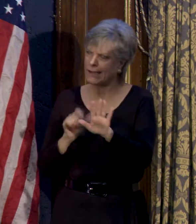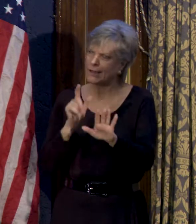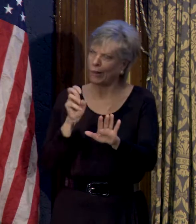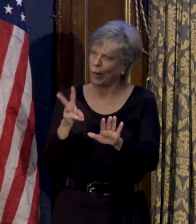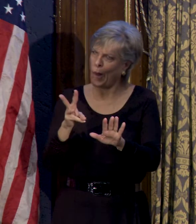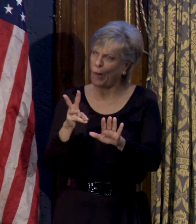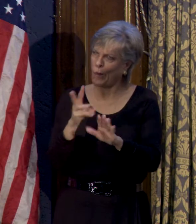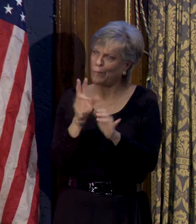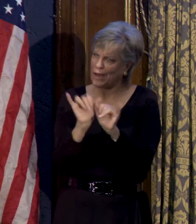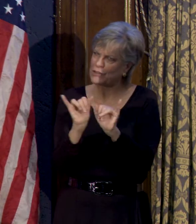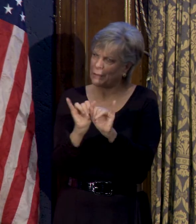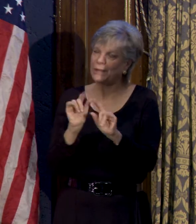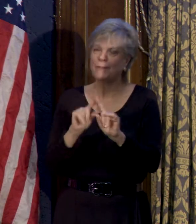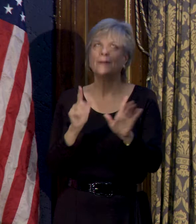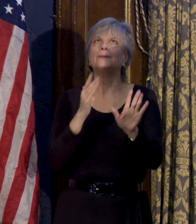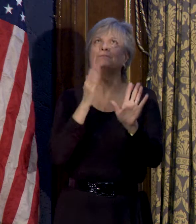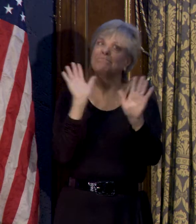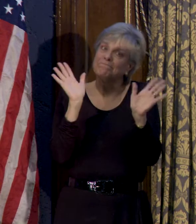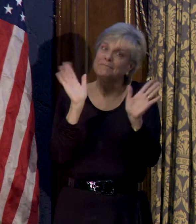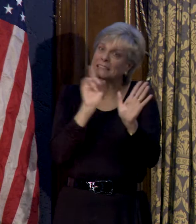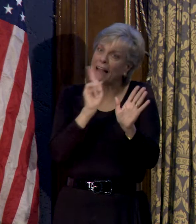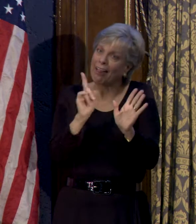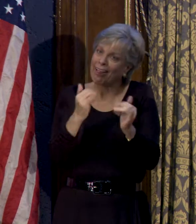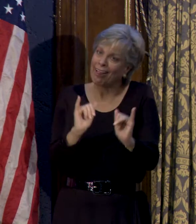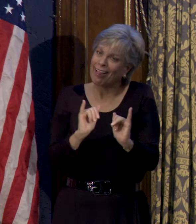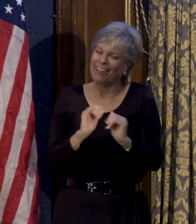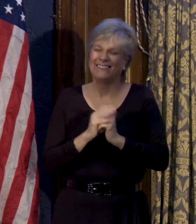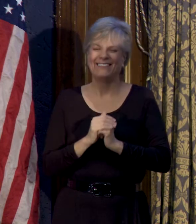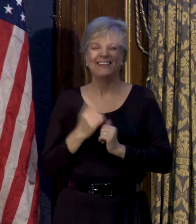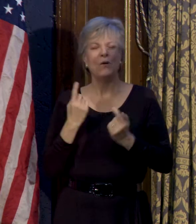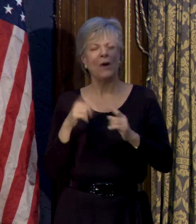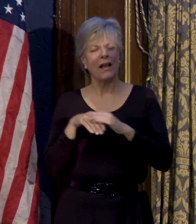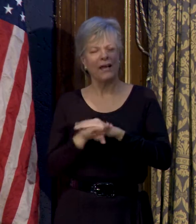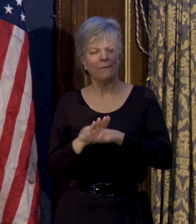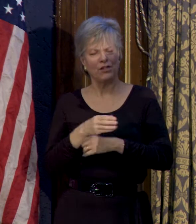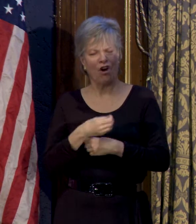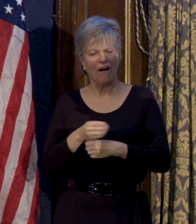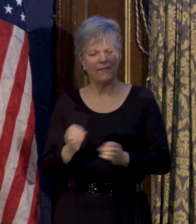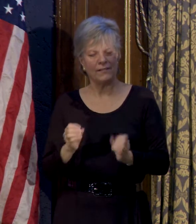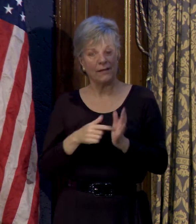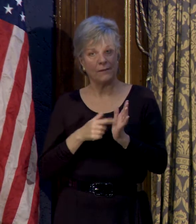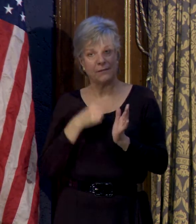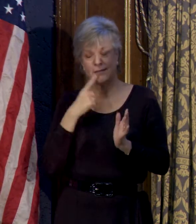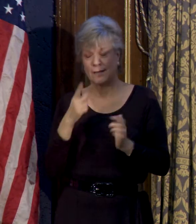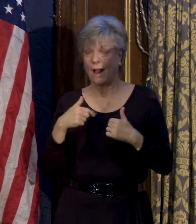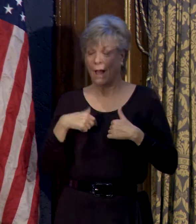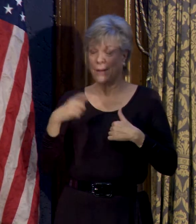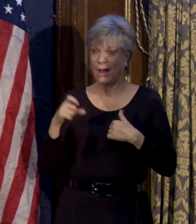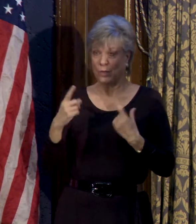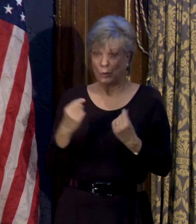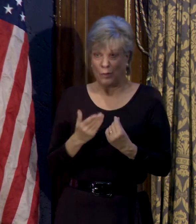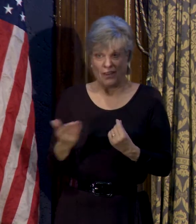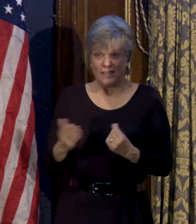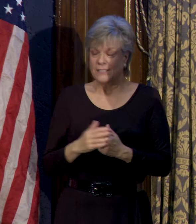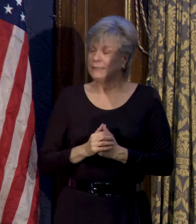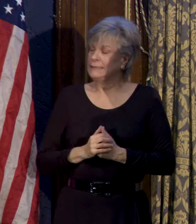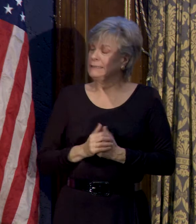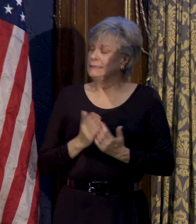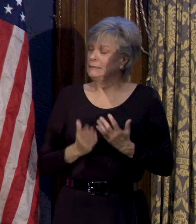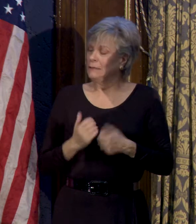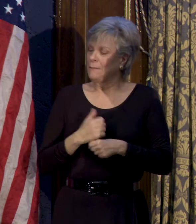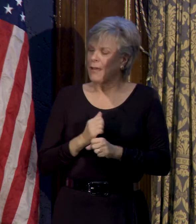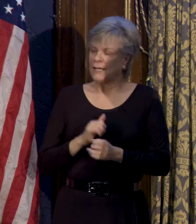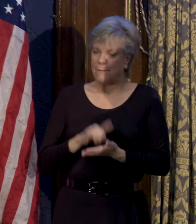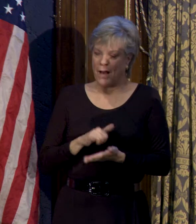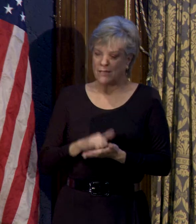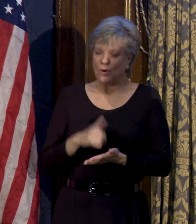But much better shape than the city or the state. But when I came into office, I thought and I sometimes said, you know, I'm going to have to do things that might make it